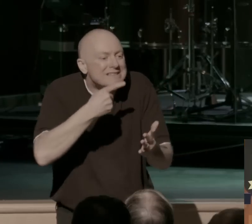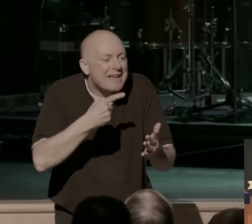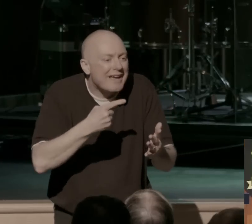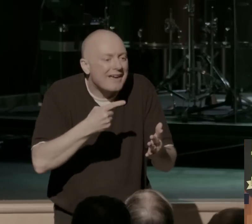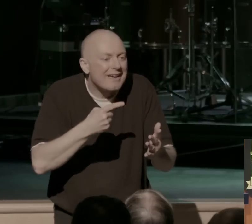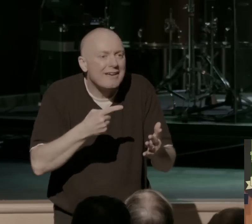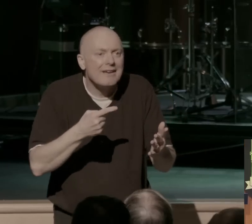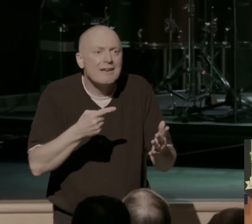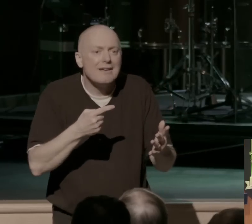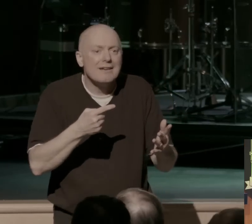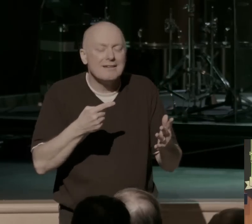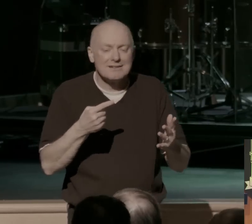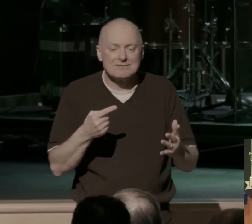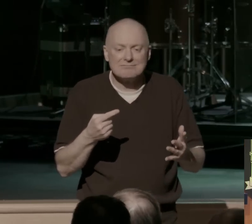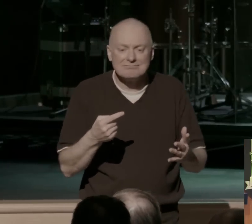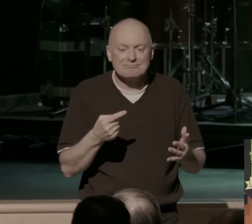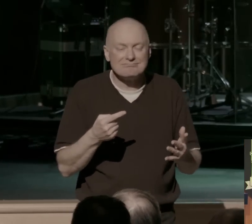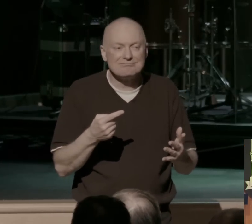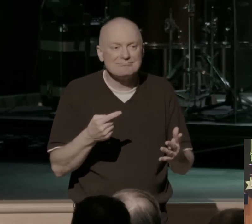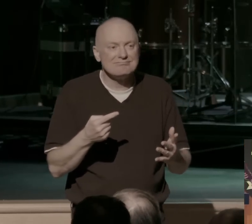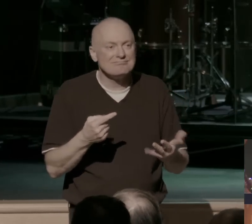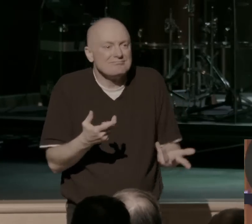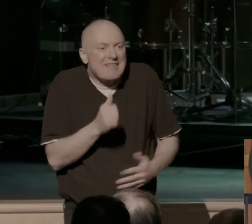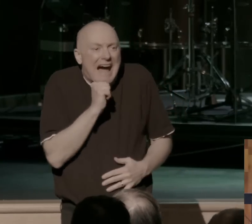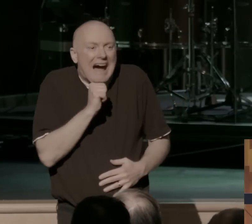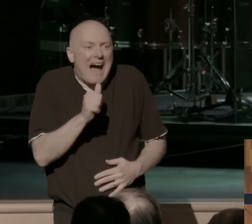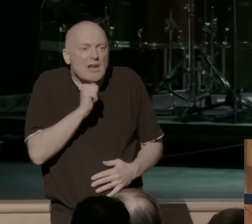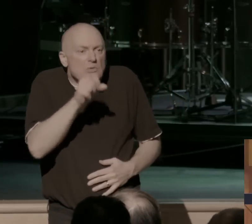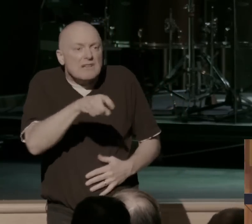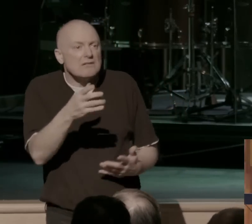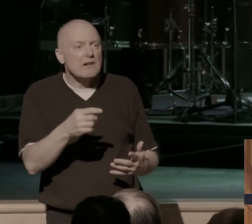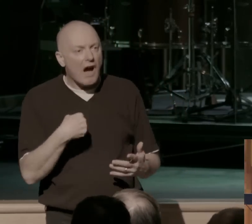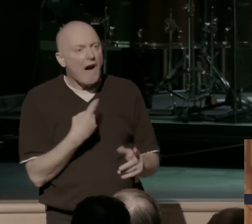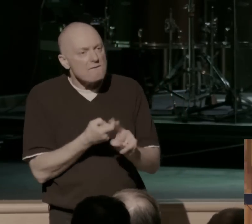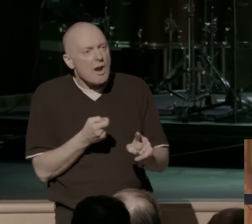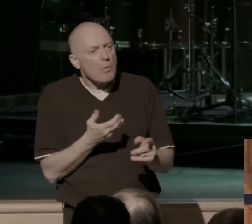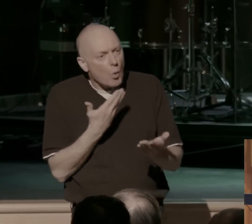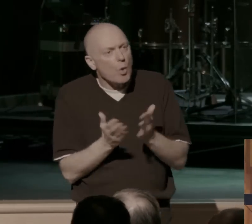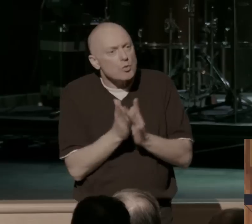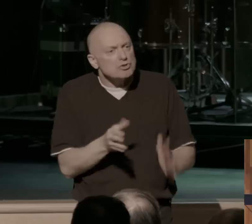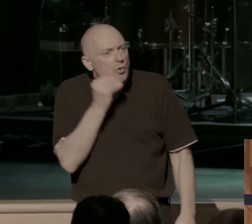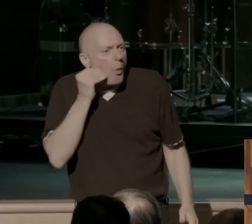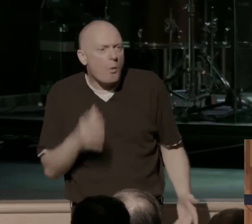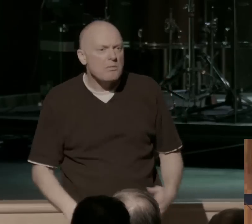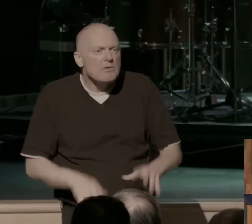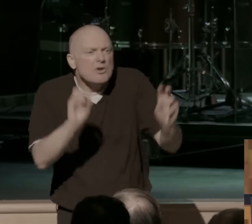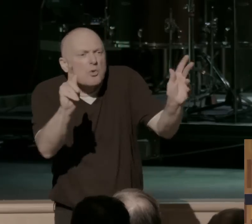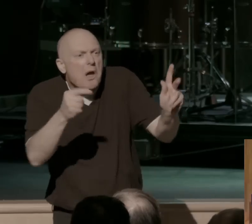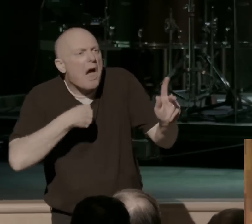things like what we would say. Yeah, I don't need it. I come from a good Christian home. It's okay. I go to harvest.